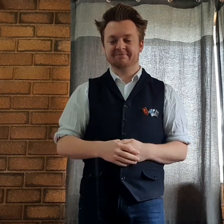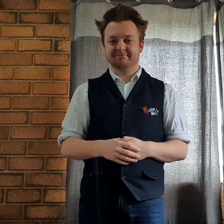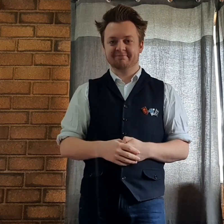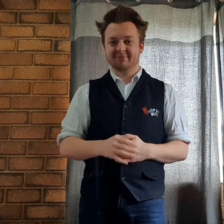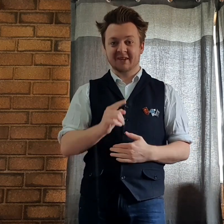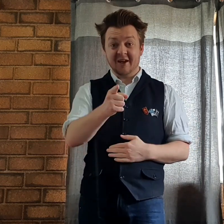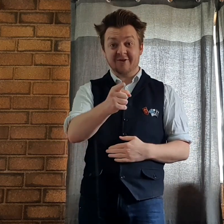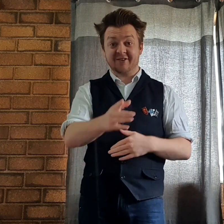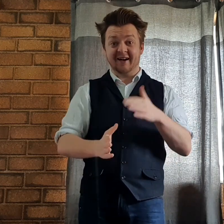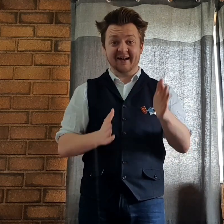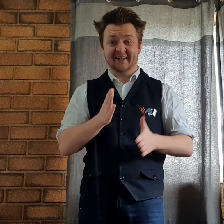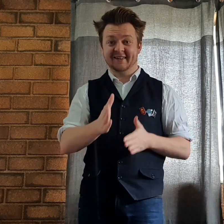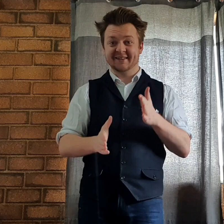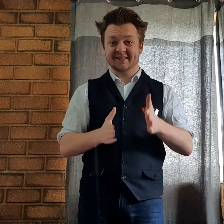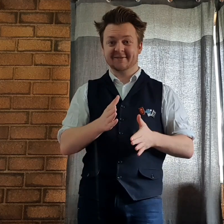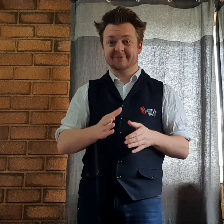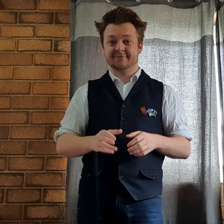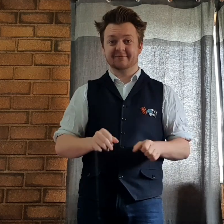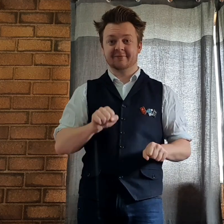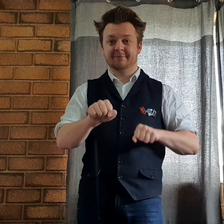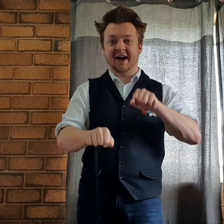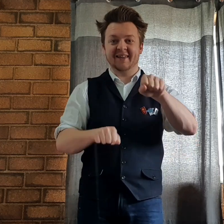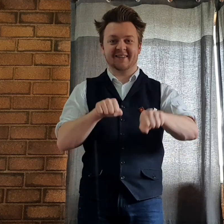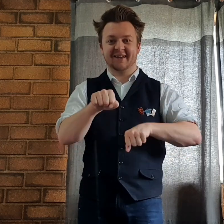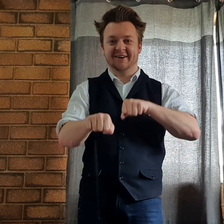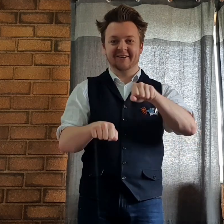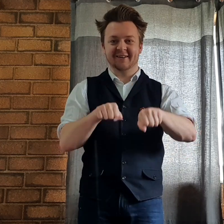U sign. Bicycle.